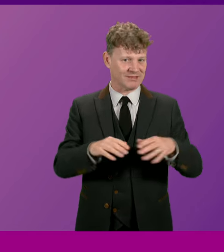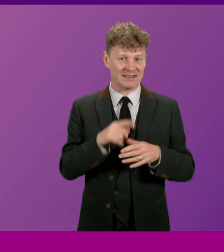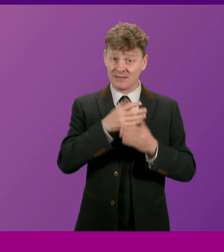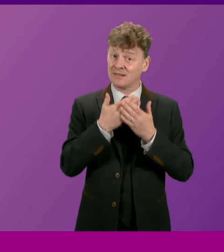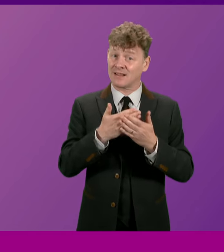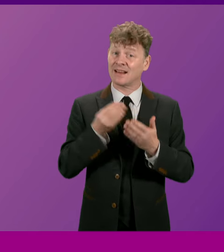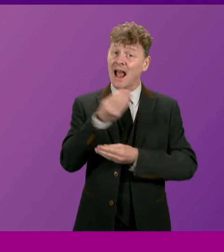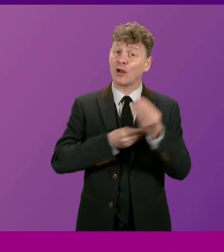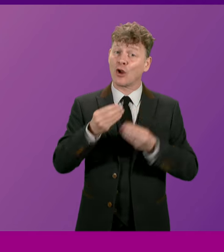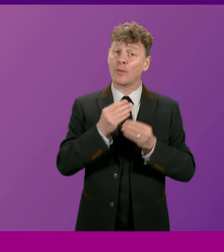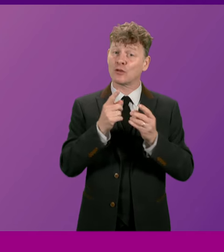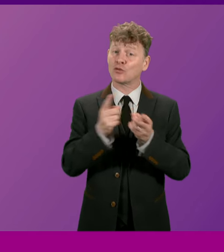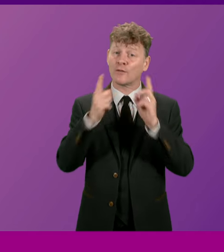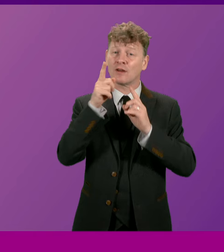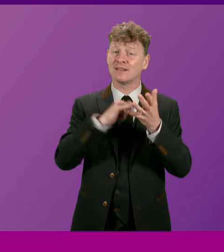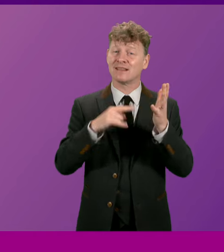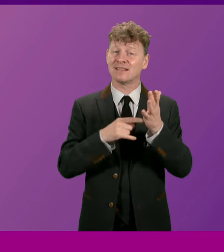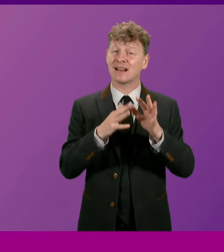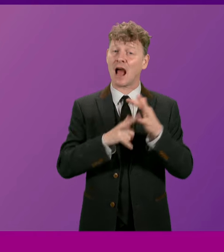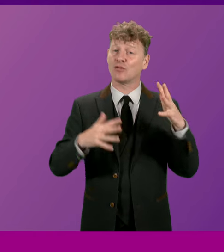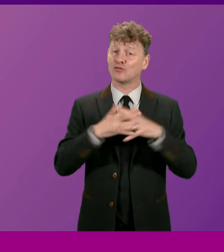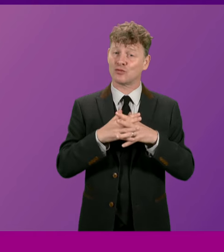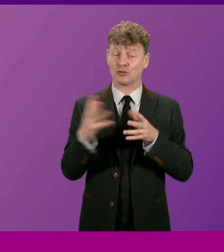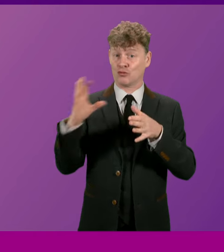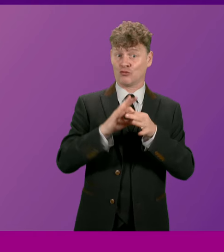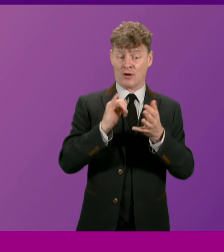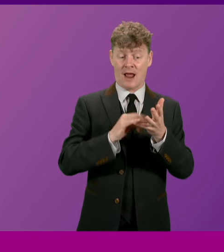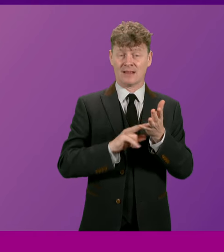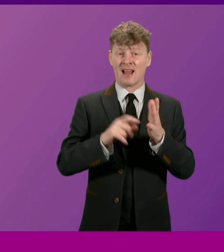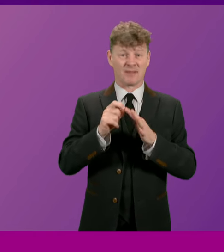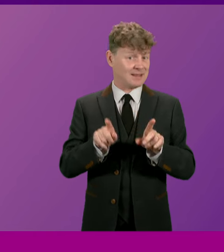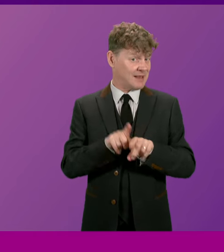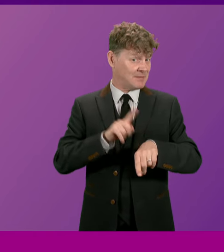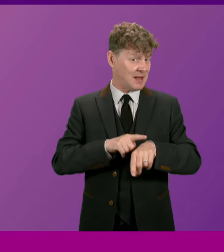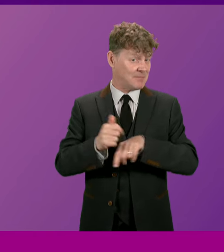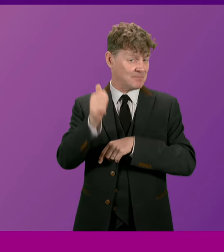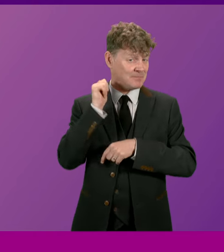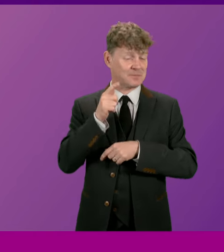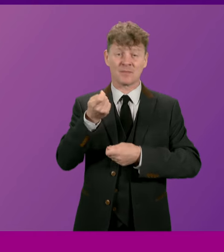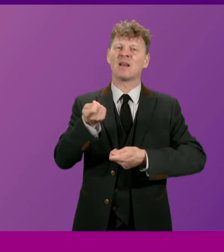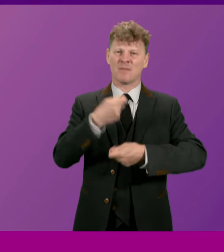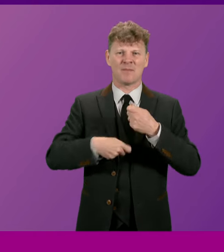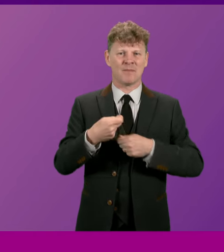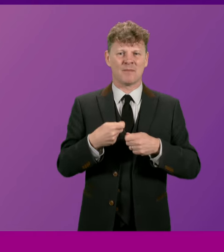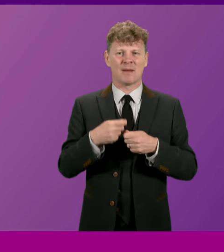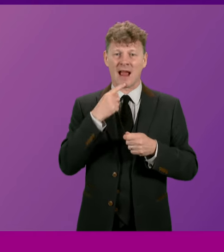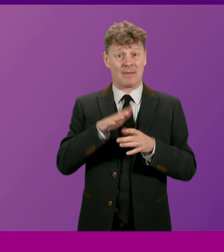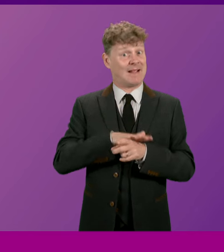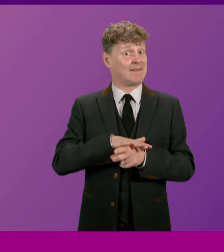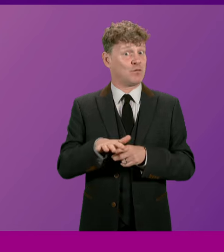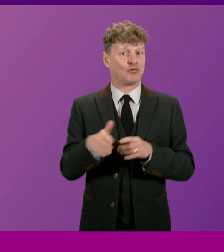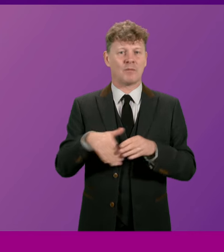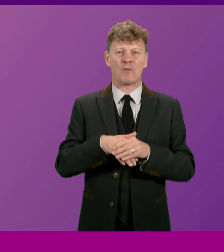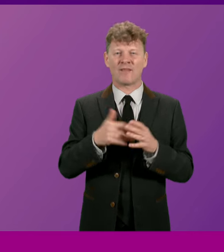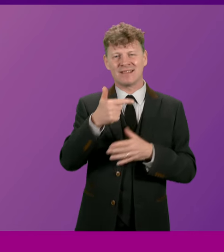economics at the University of St Andrews and joined the Scottish National Party during that time, becoming an influential member of the